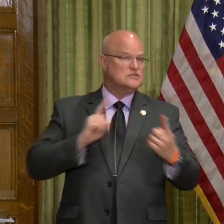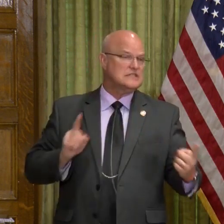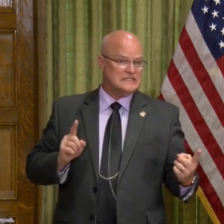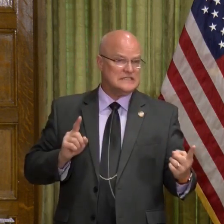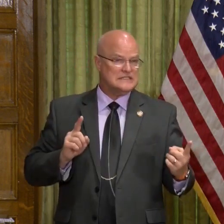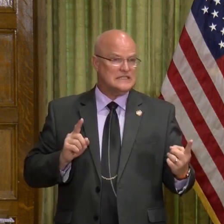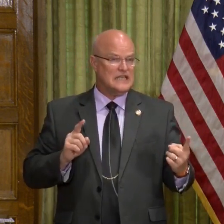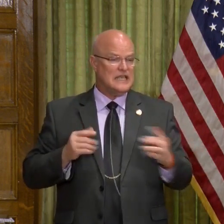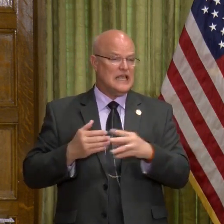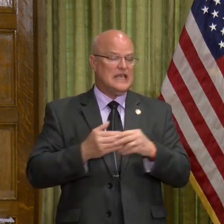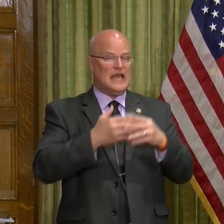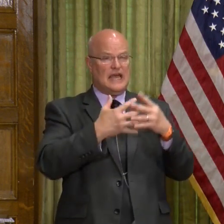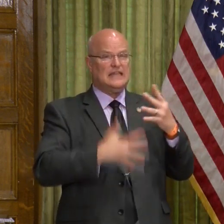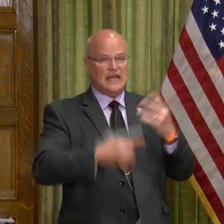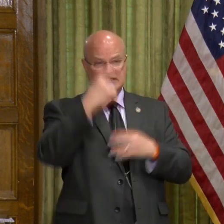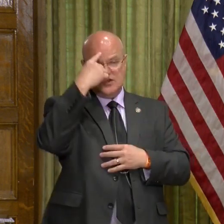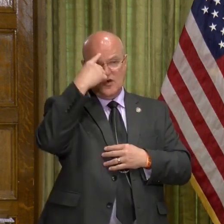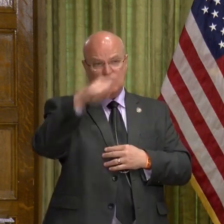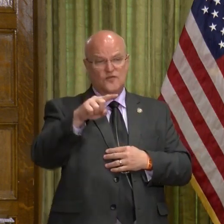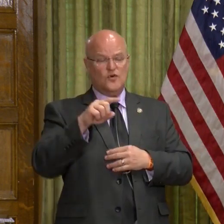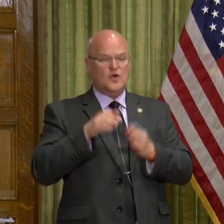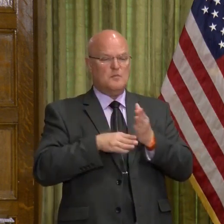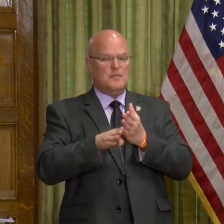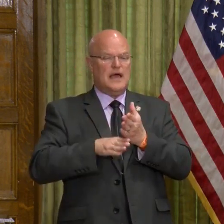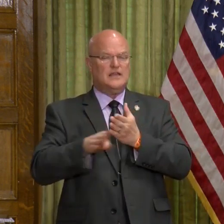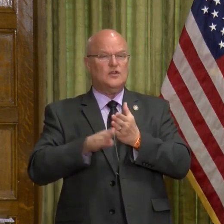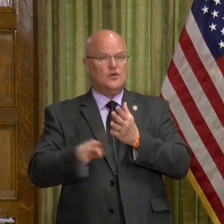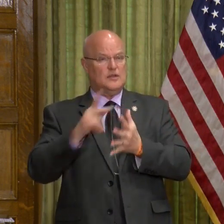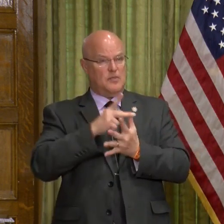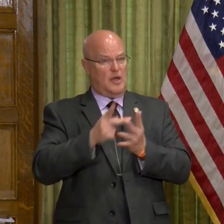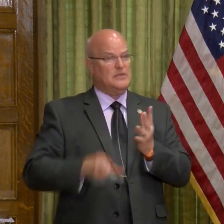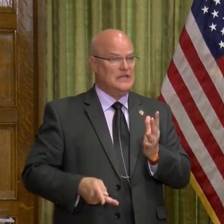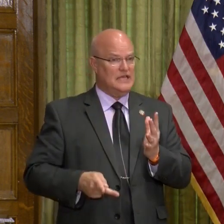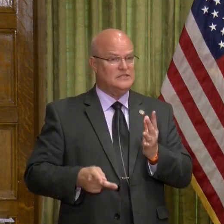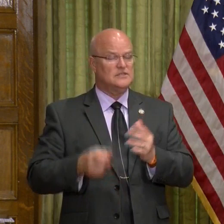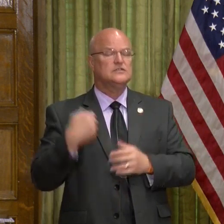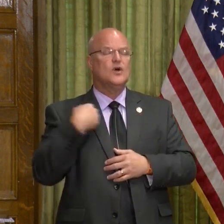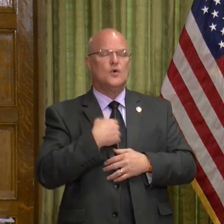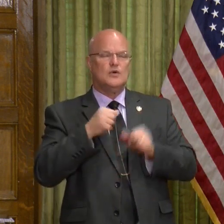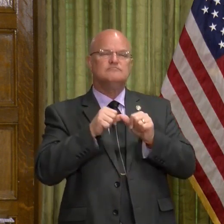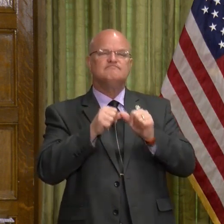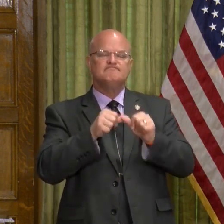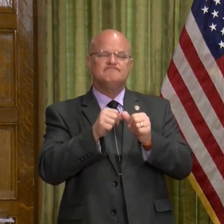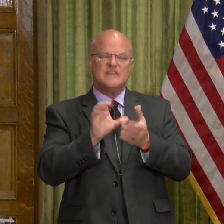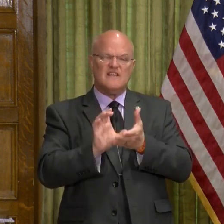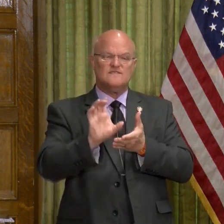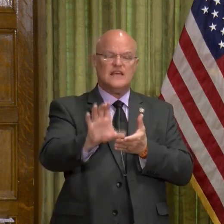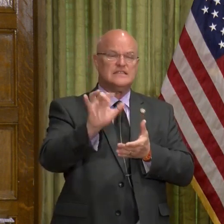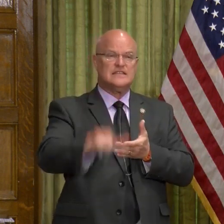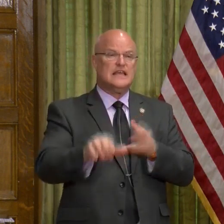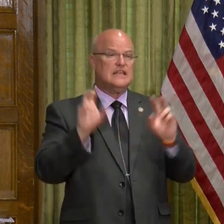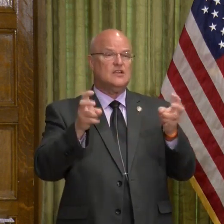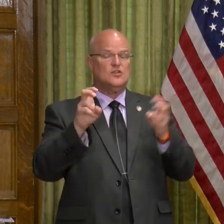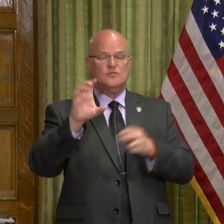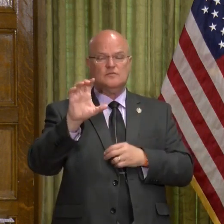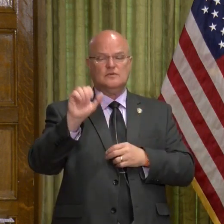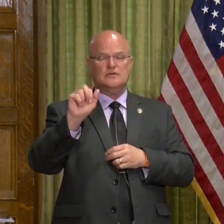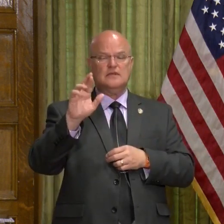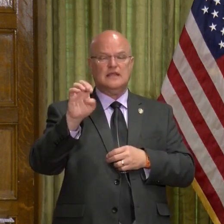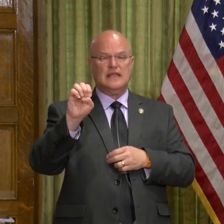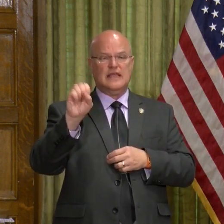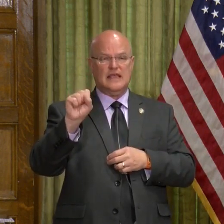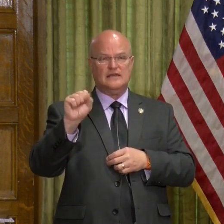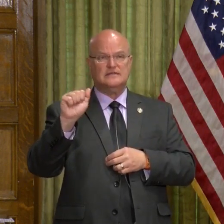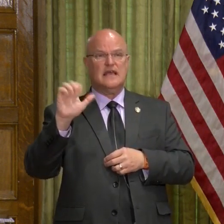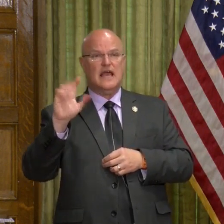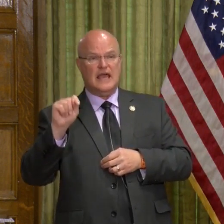guidelines for the minority populations. And so we'll continue to invest in that. terms of the CARES Act funding,